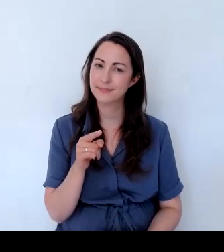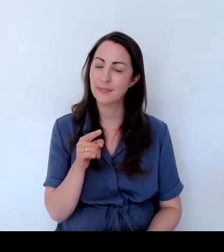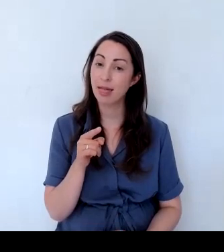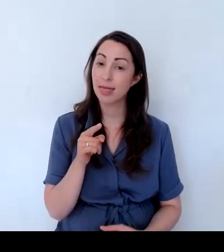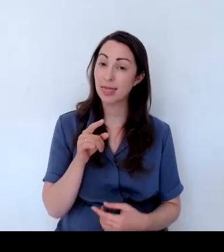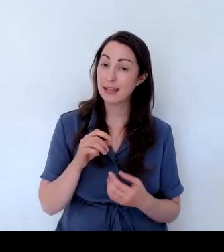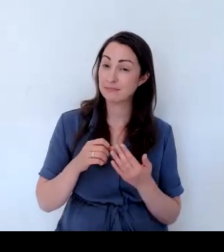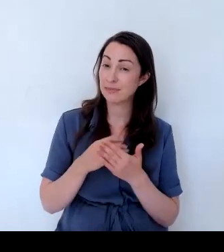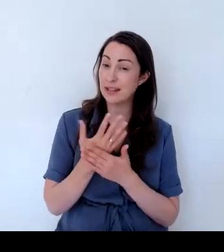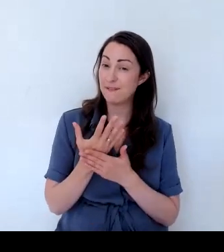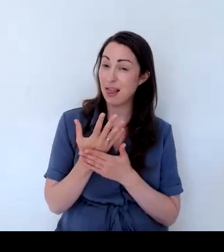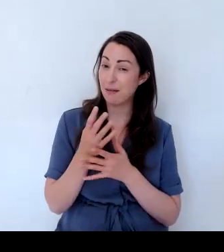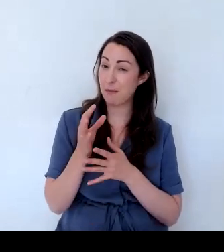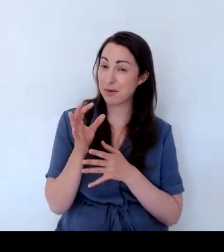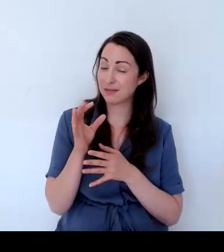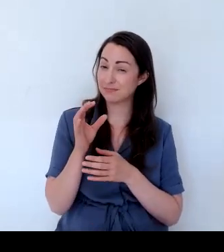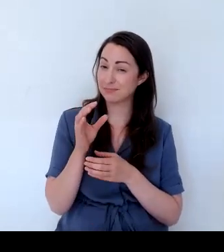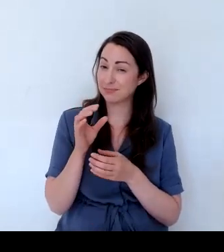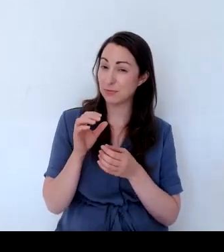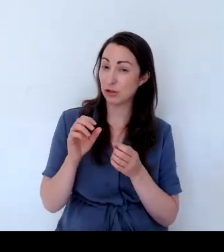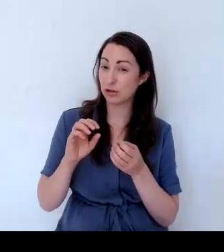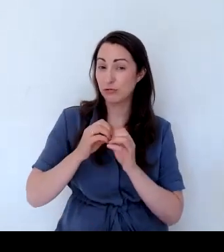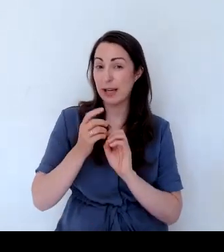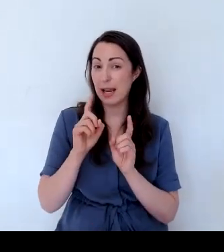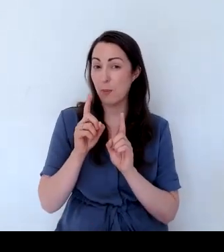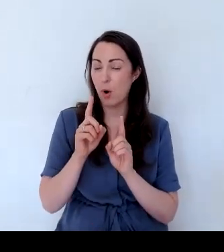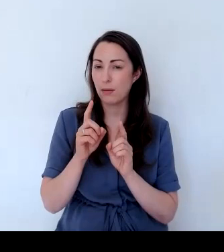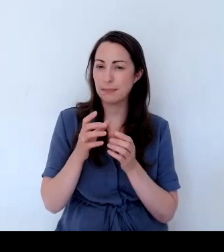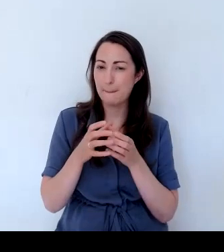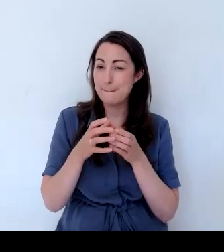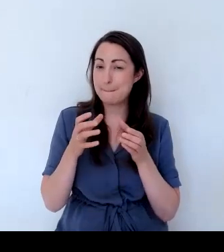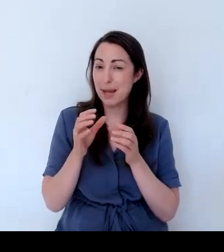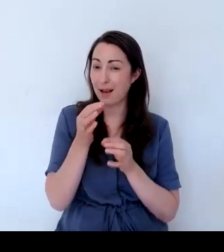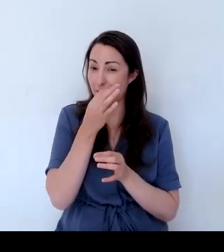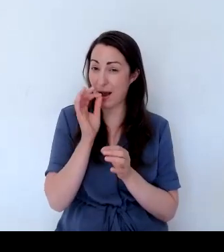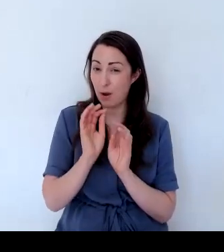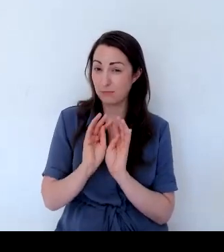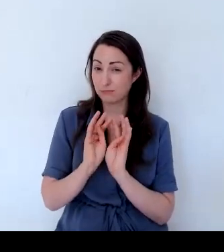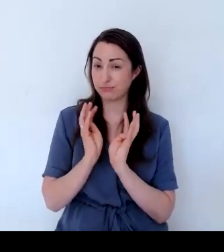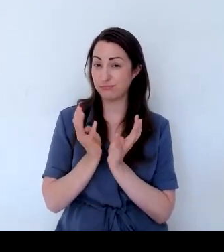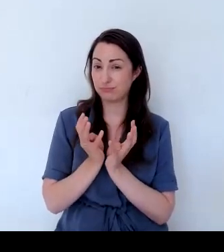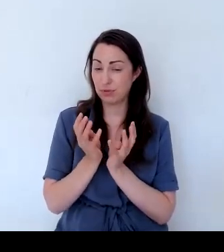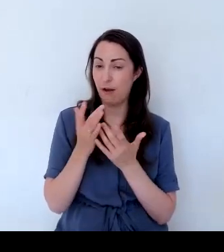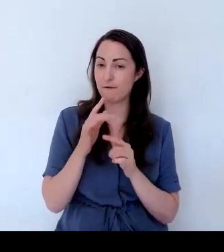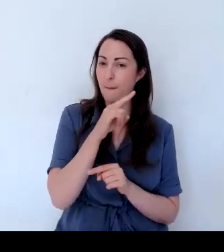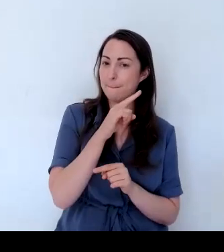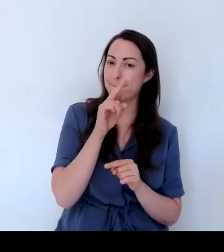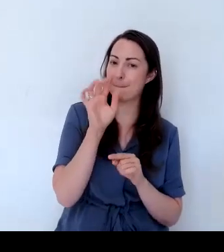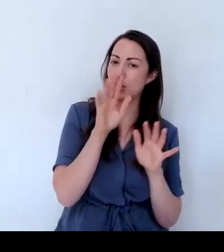white flower than the Bacopa Snowflake. This is Gulliver Dynamic White.